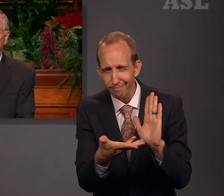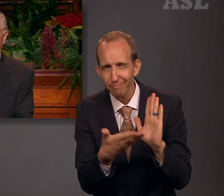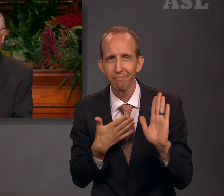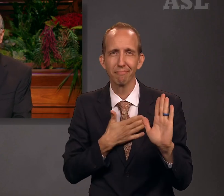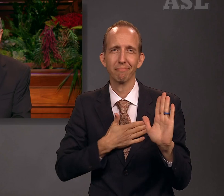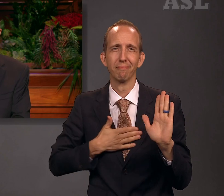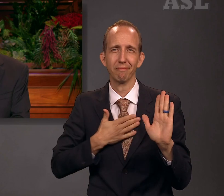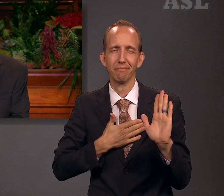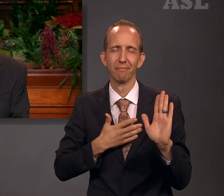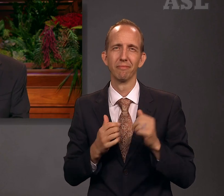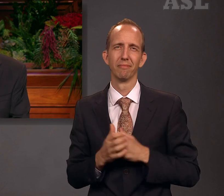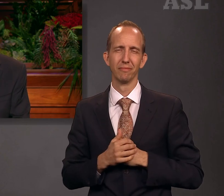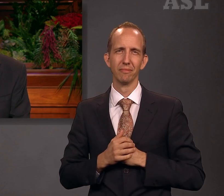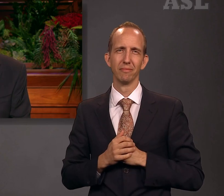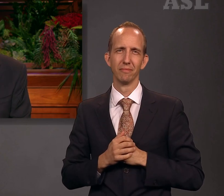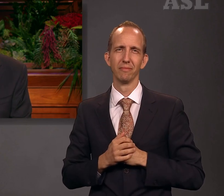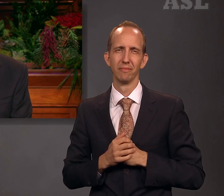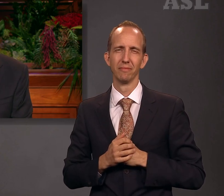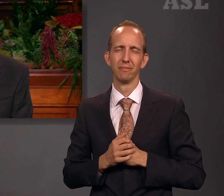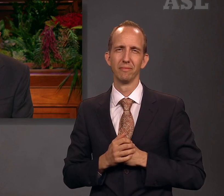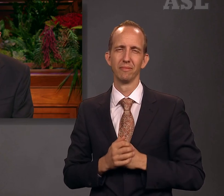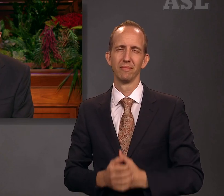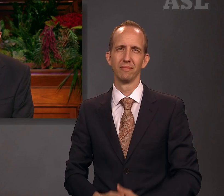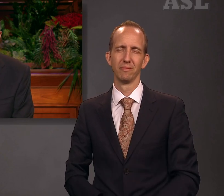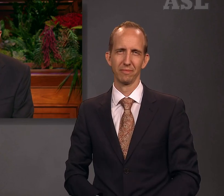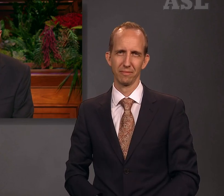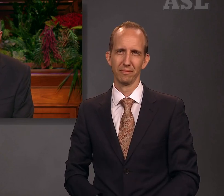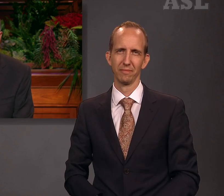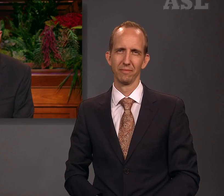called by our name of nearly 200 years.